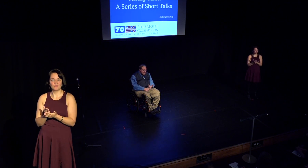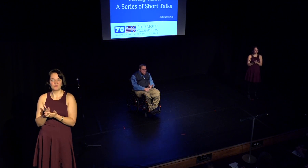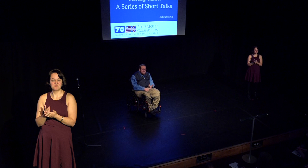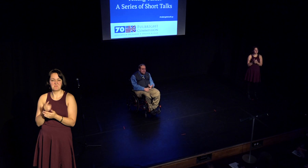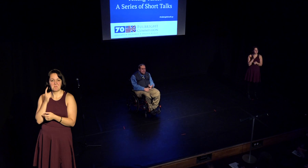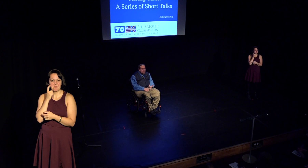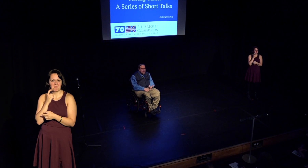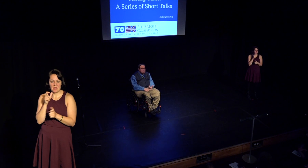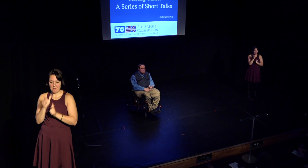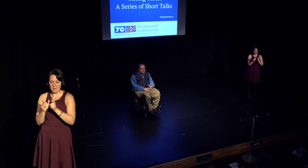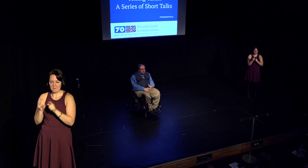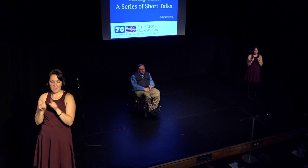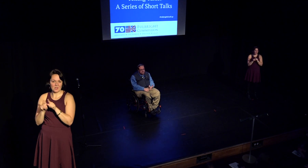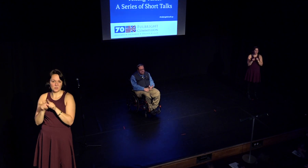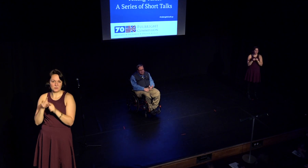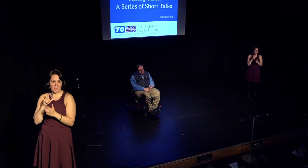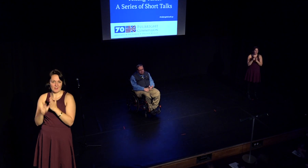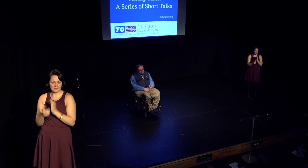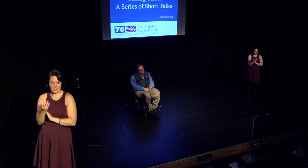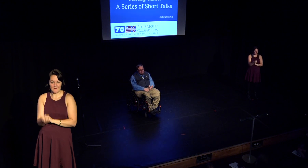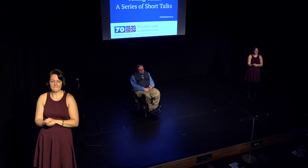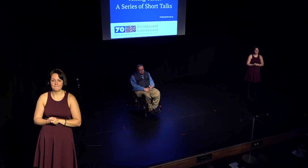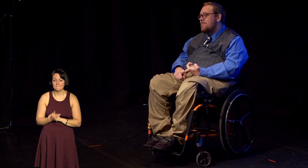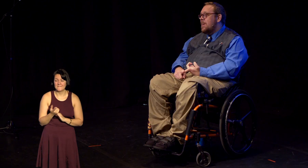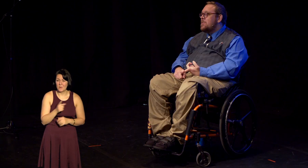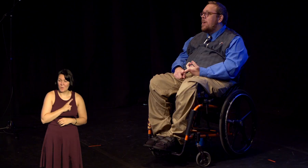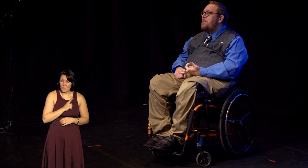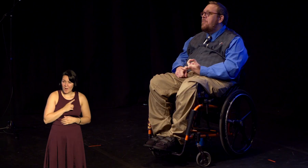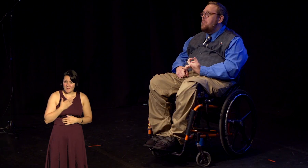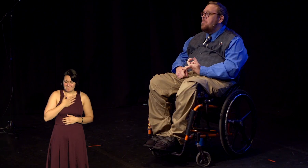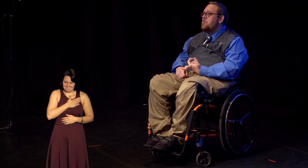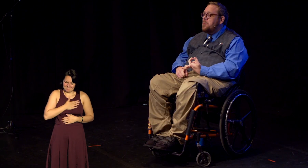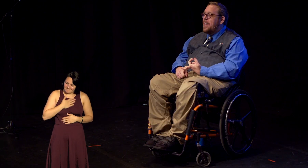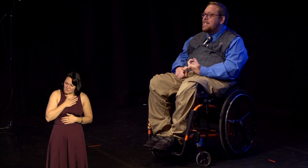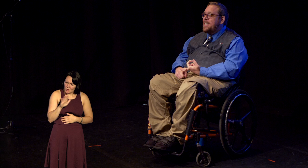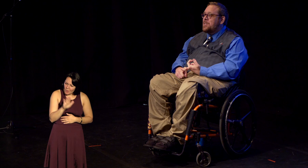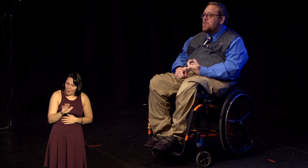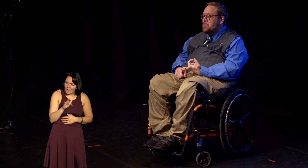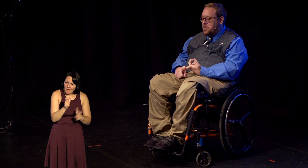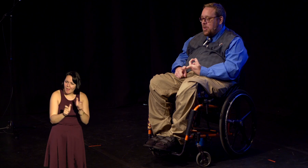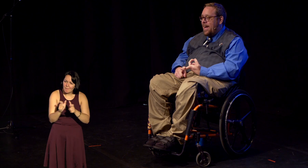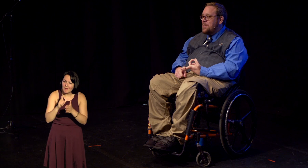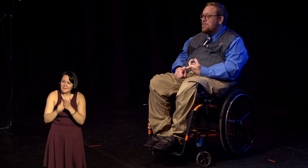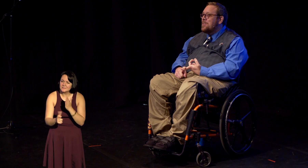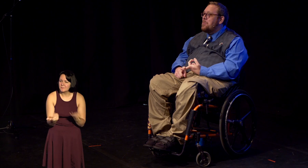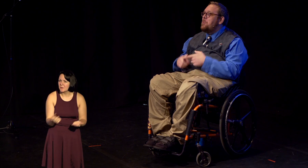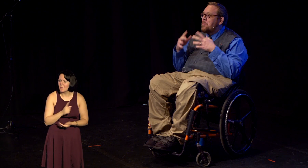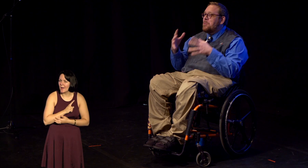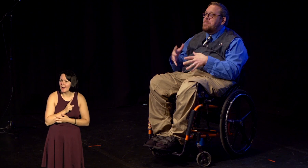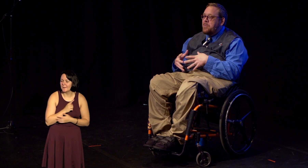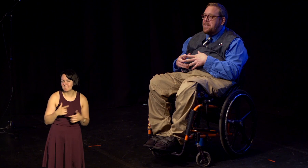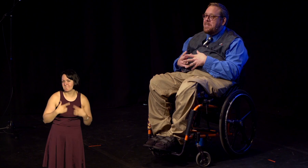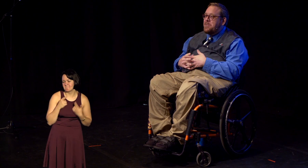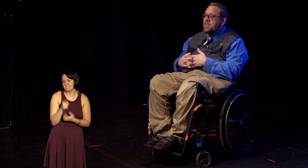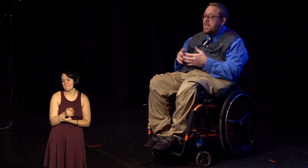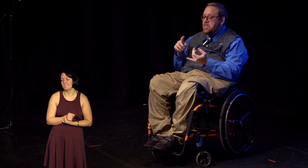And lastly, the why do we feel sorry for this guy? So how many of you, as kids, were taught when you